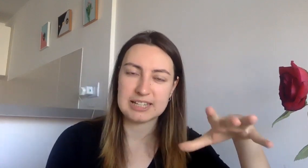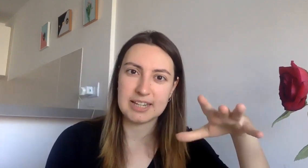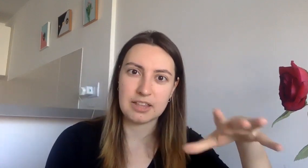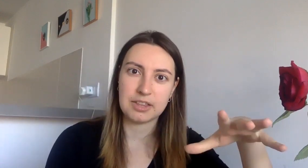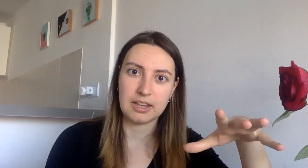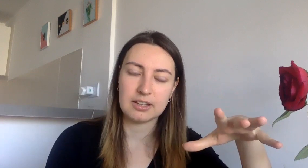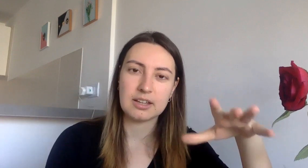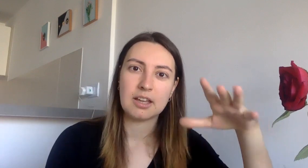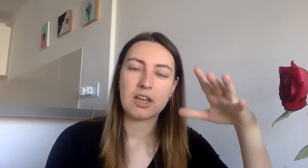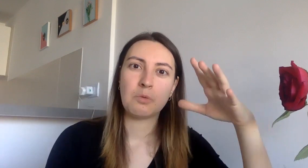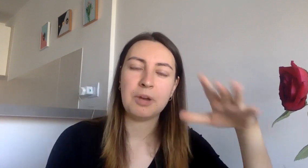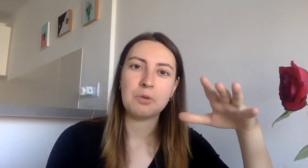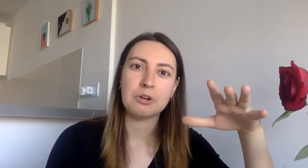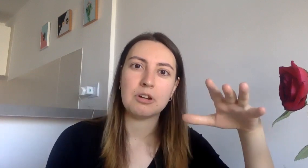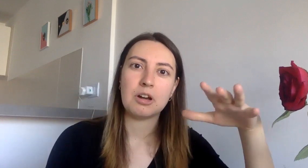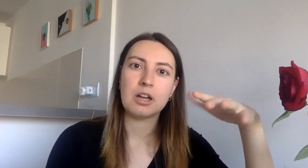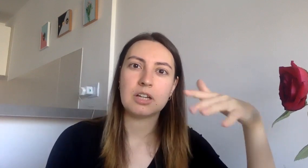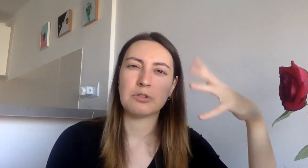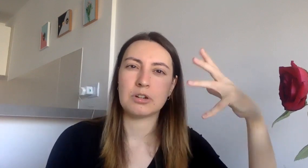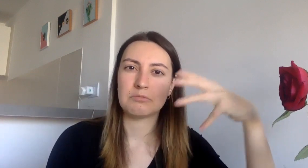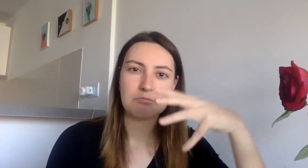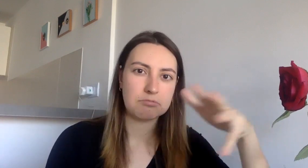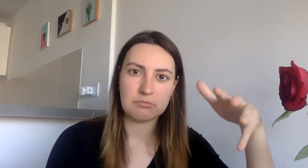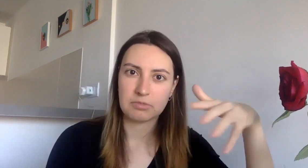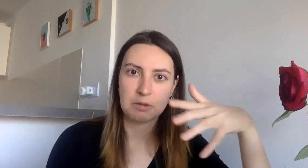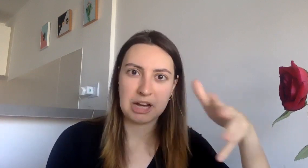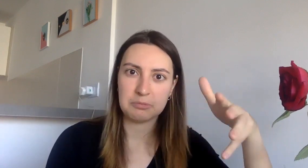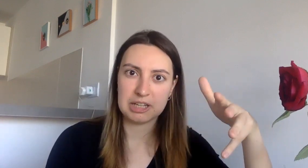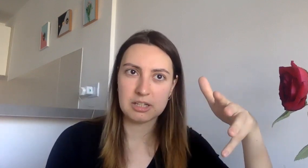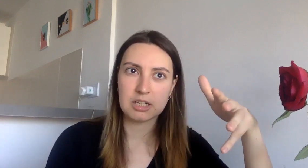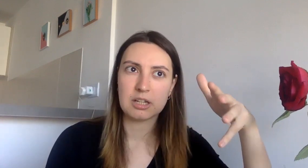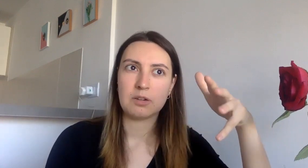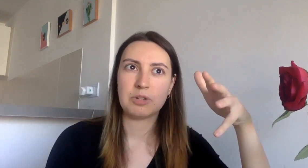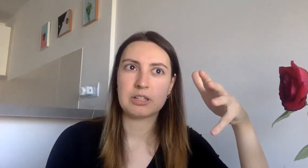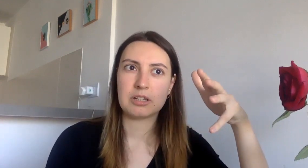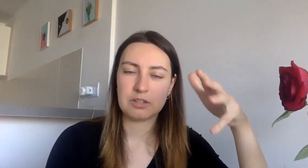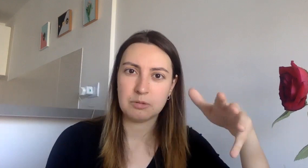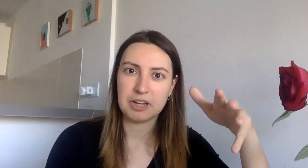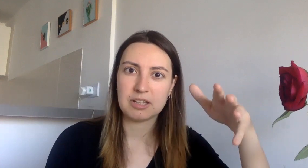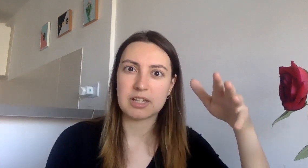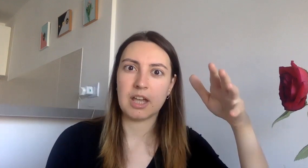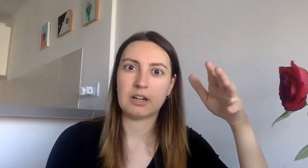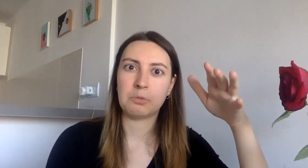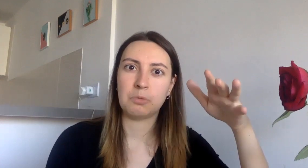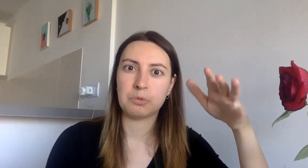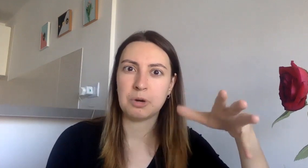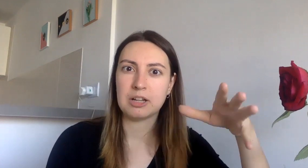stay there we were at our apartment with servants and one